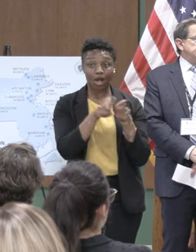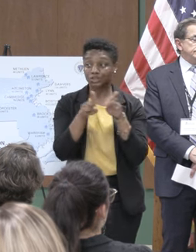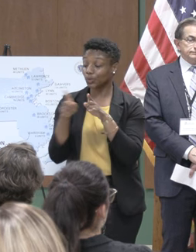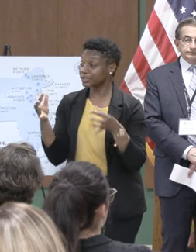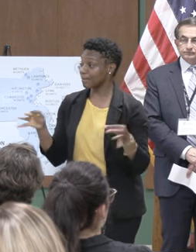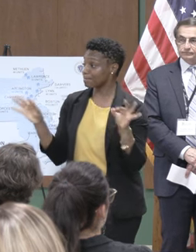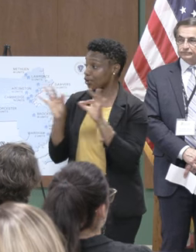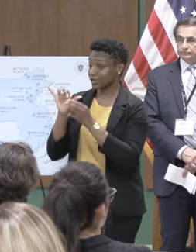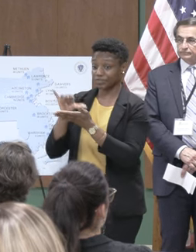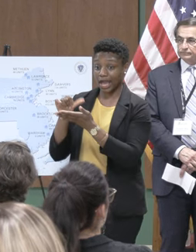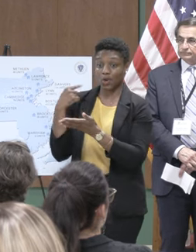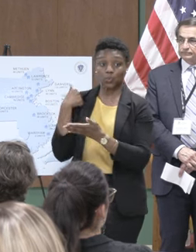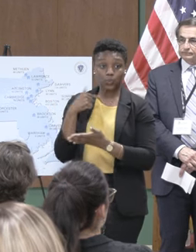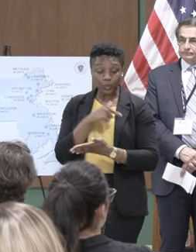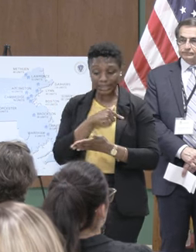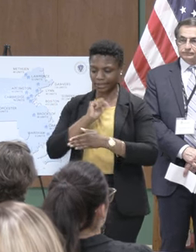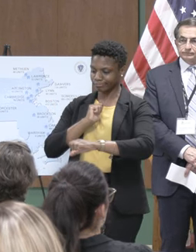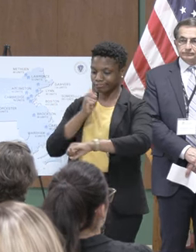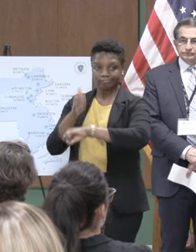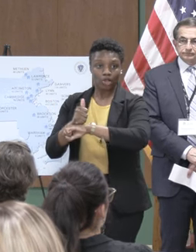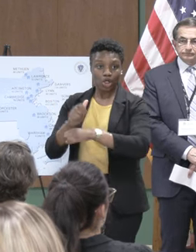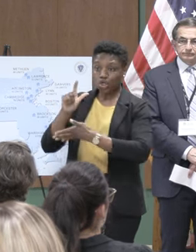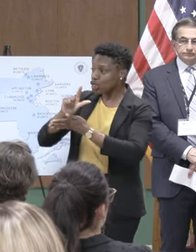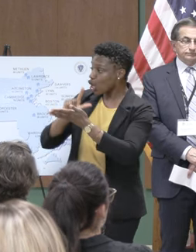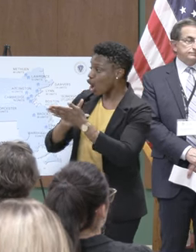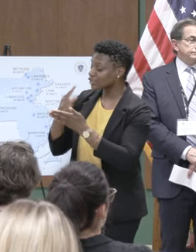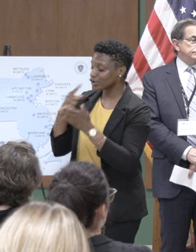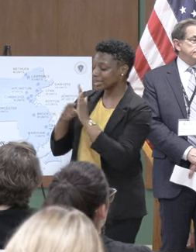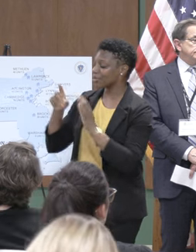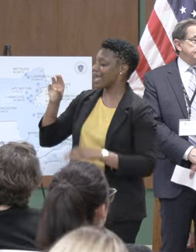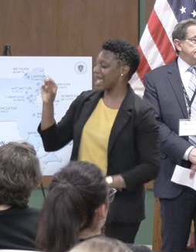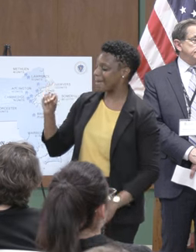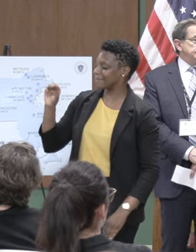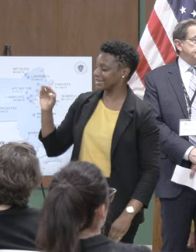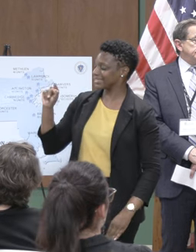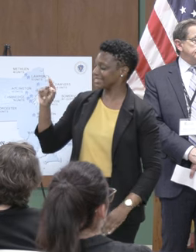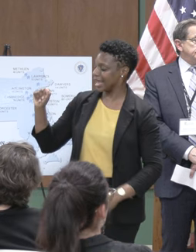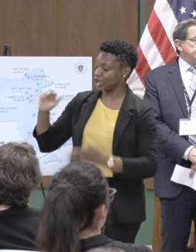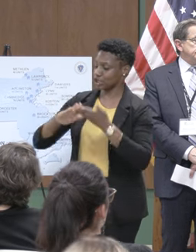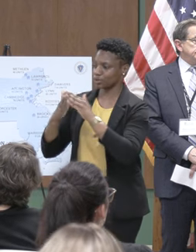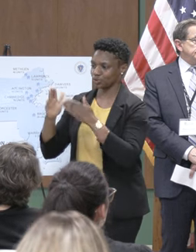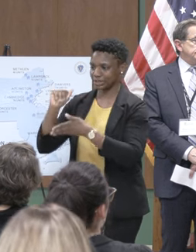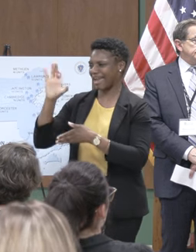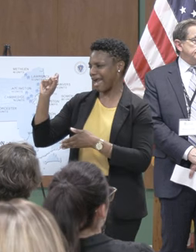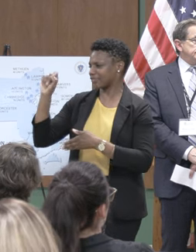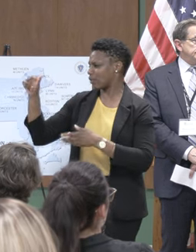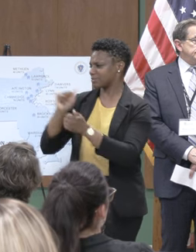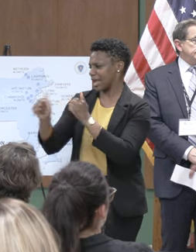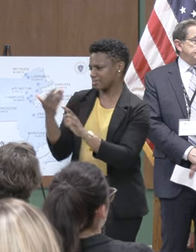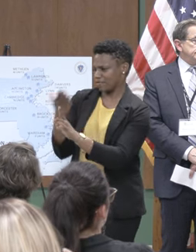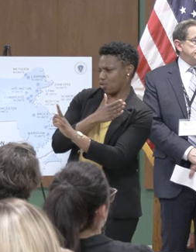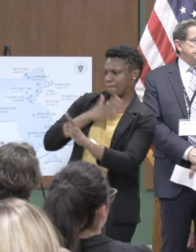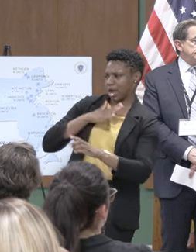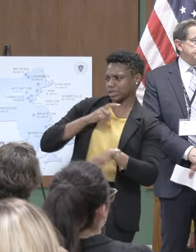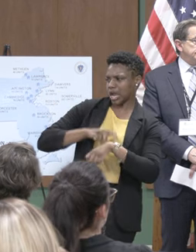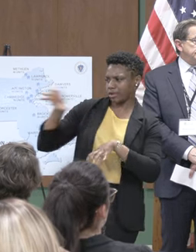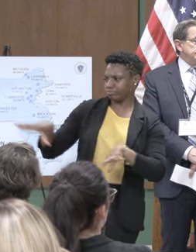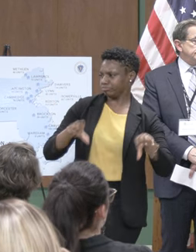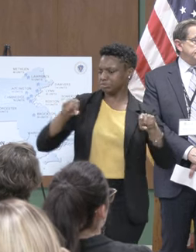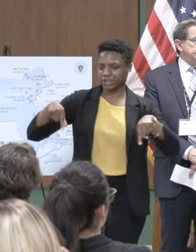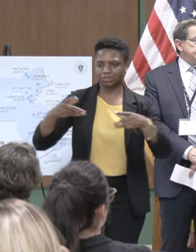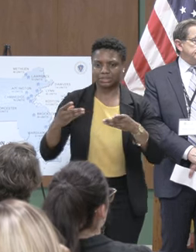enforce laws like the mbta communities act which was passed before my time unanimously